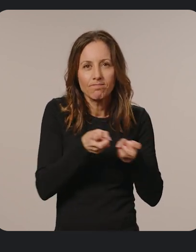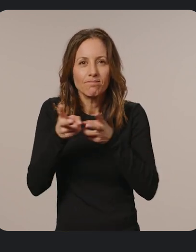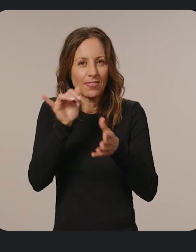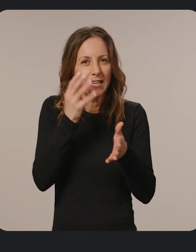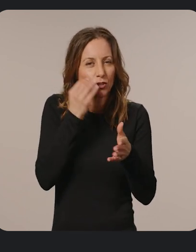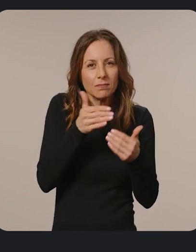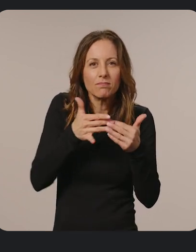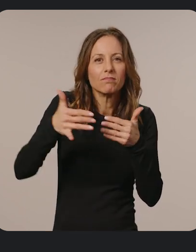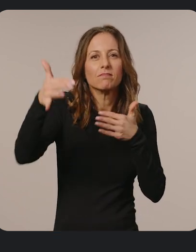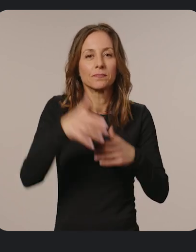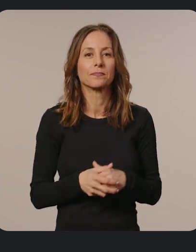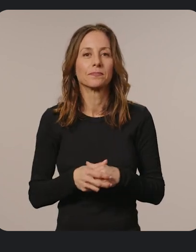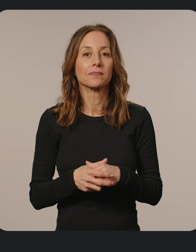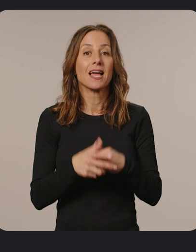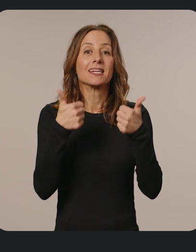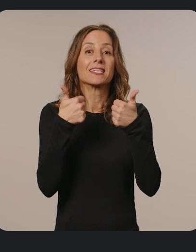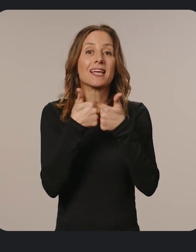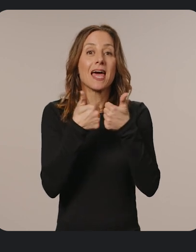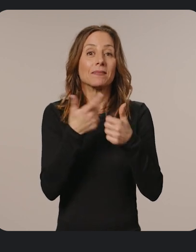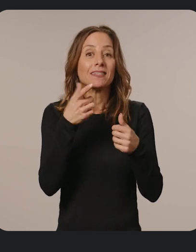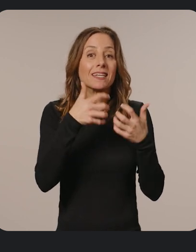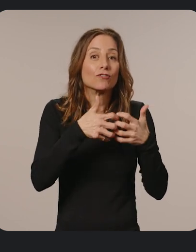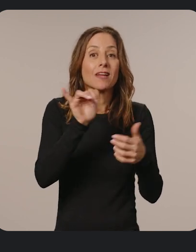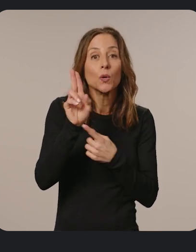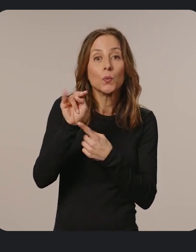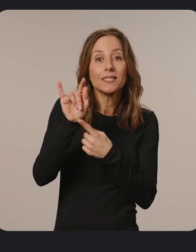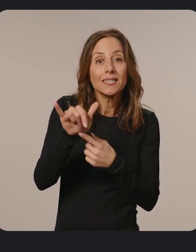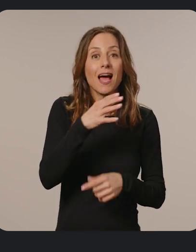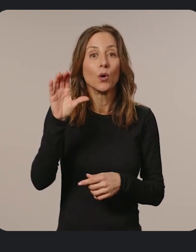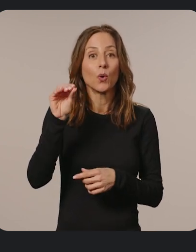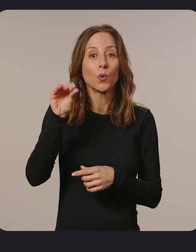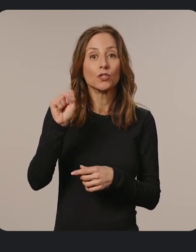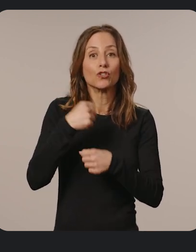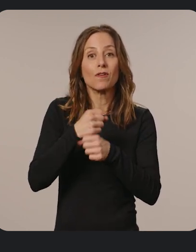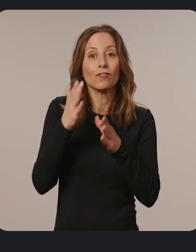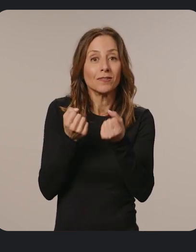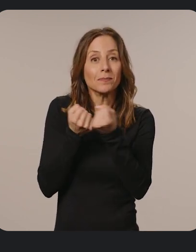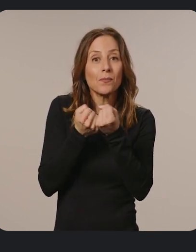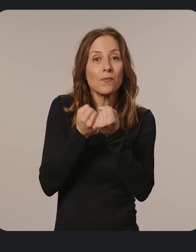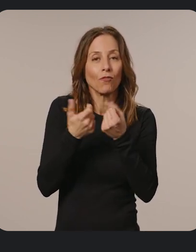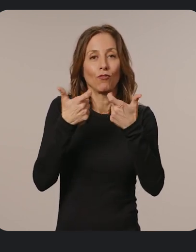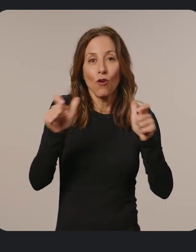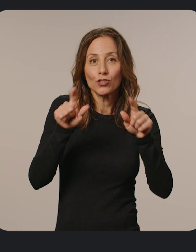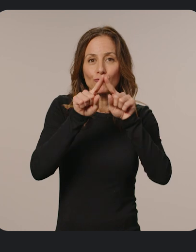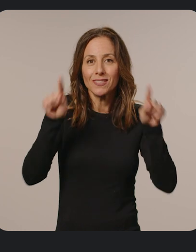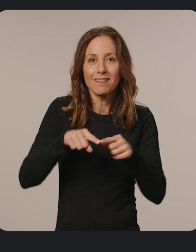experiences beyond mobile. Game engines like Unity and Coco's Creator support large screen Android app